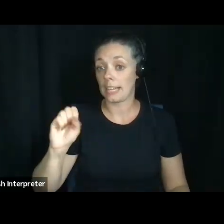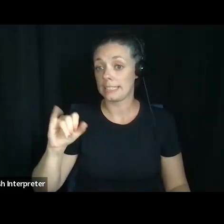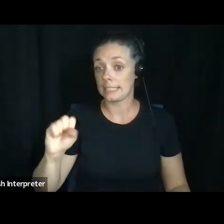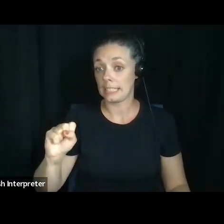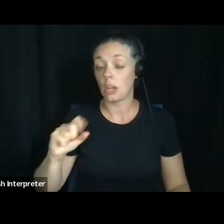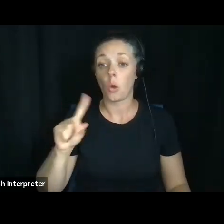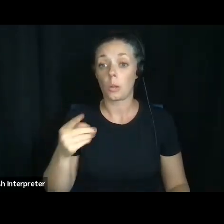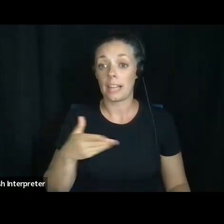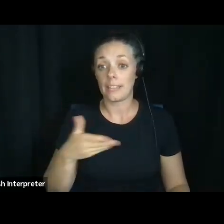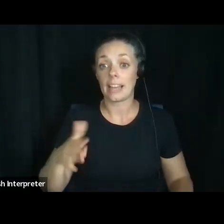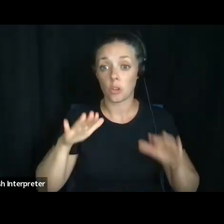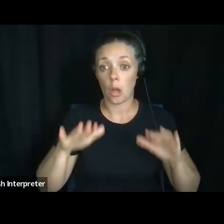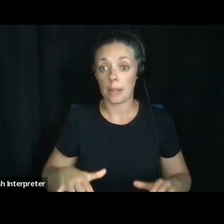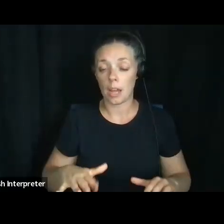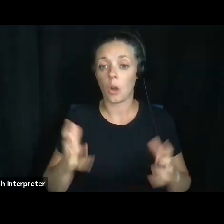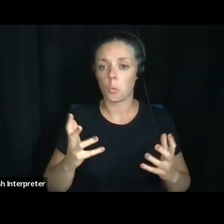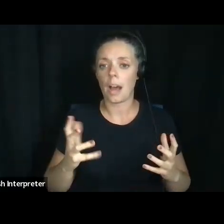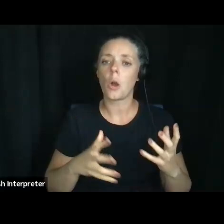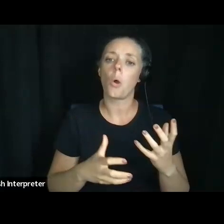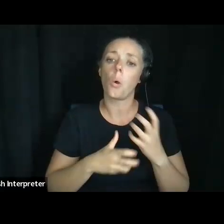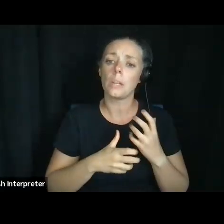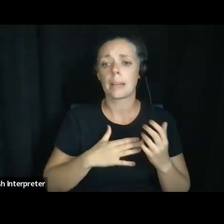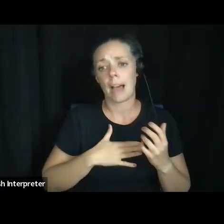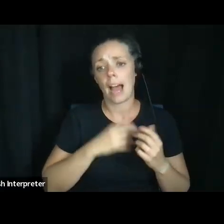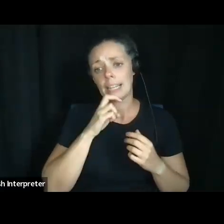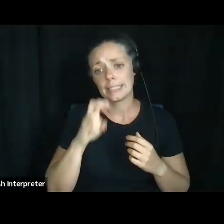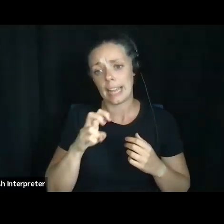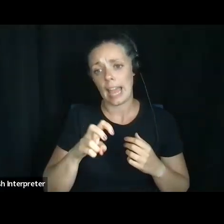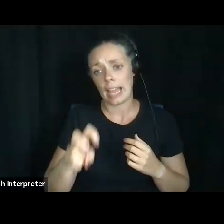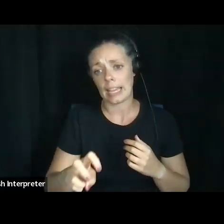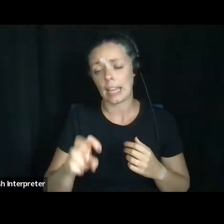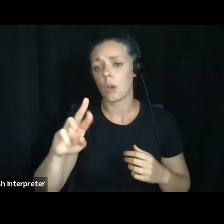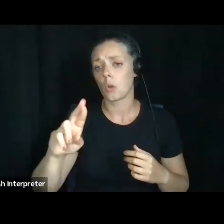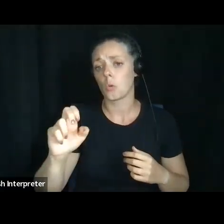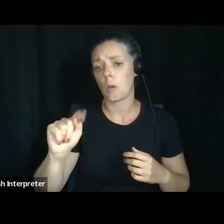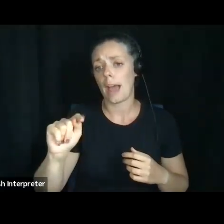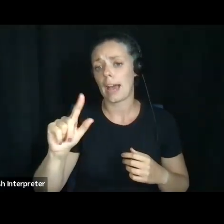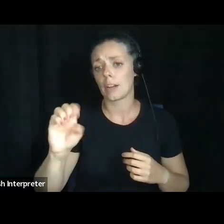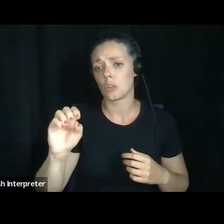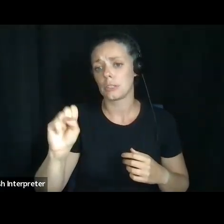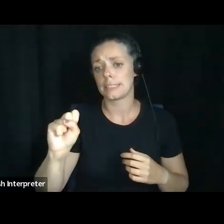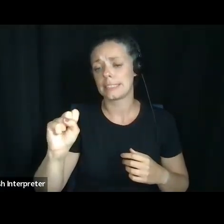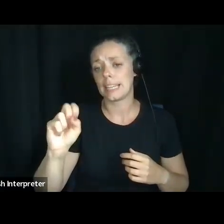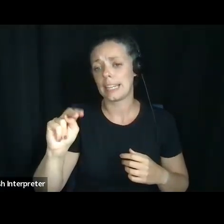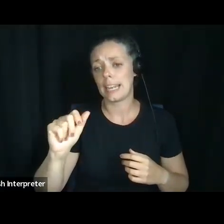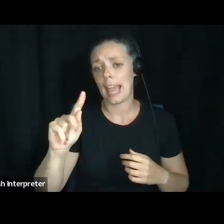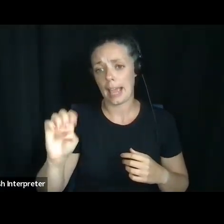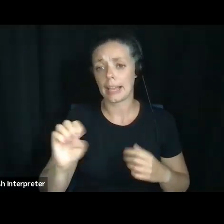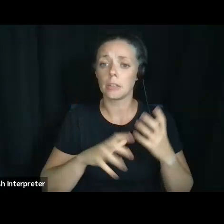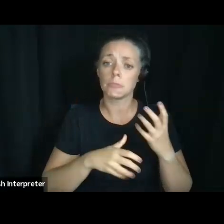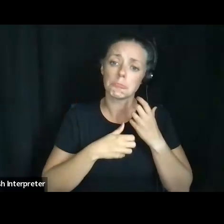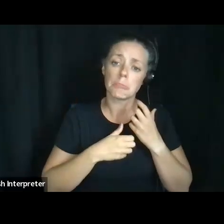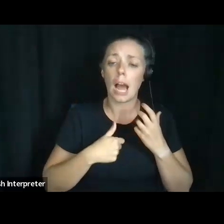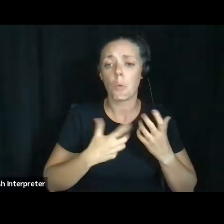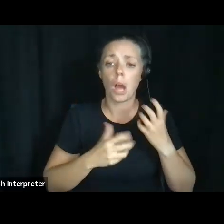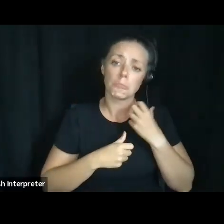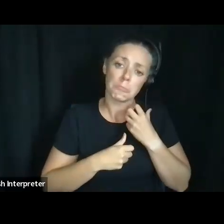me down, man, is holding my rattlesnake. I mean, I just, I, you know that, okay, no doctor is going to be required to allow my